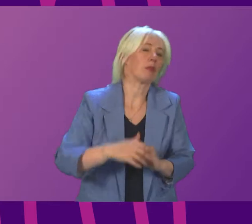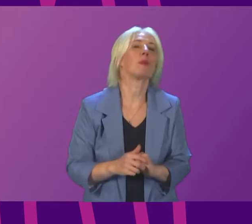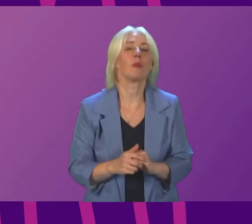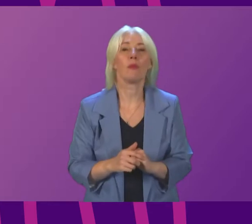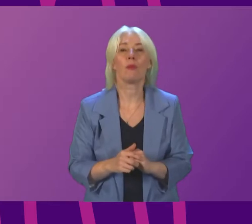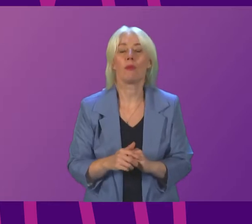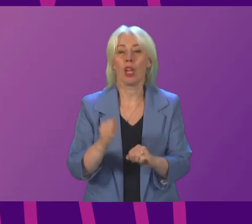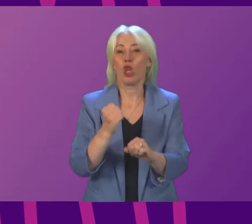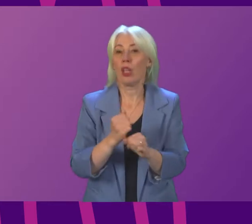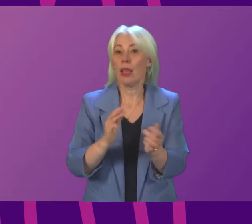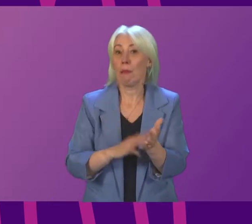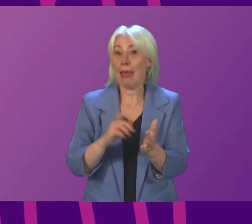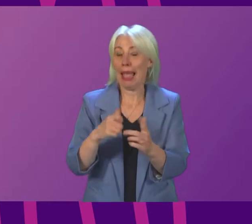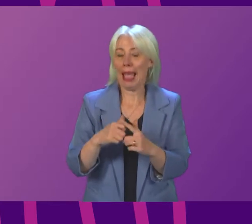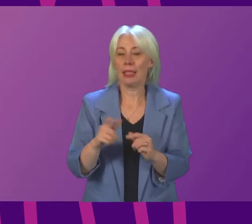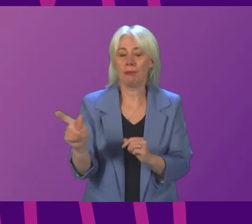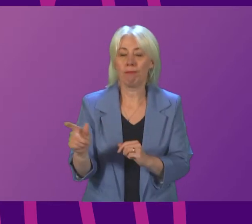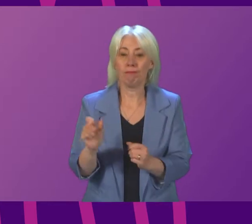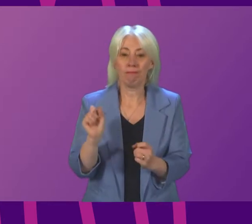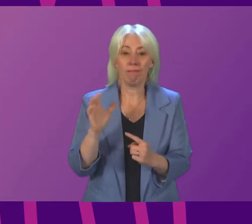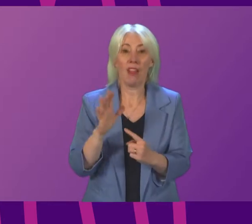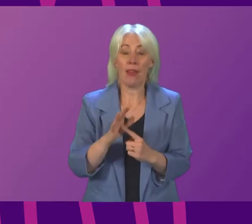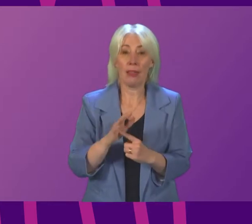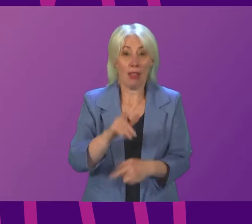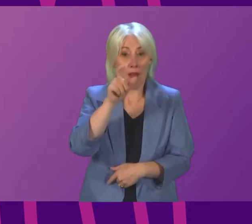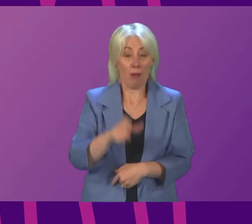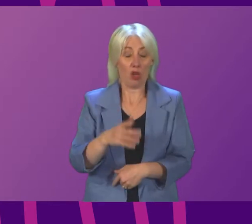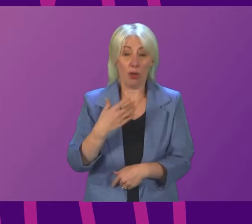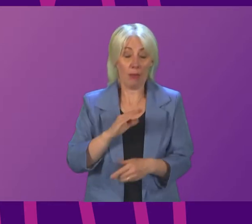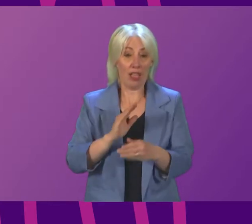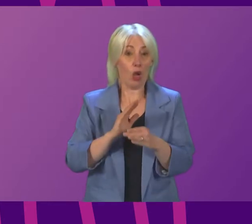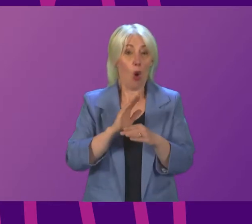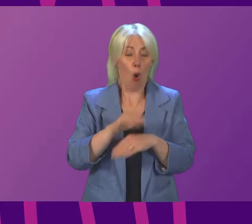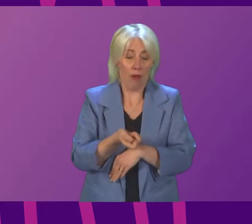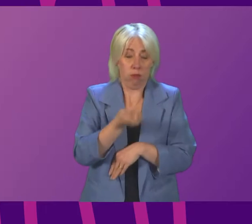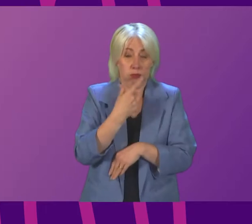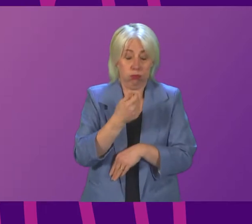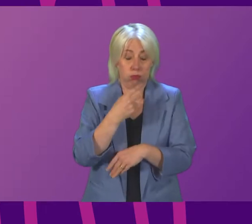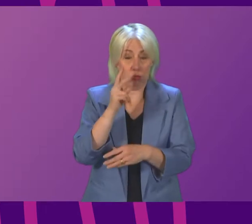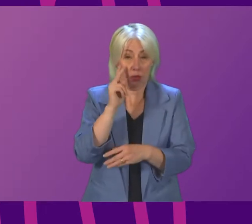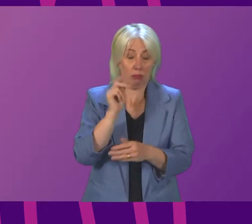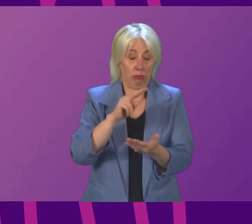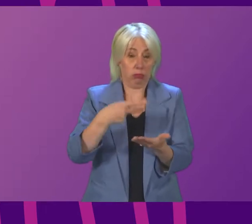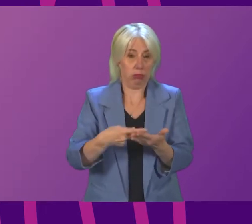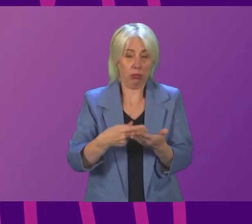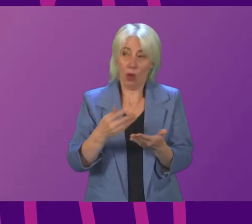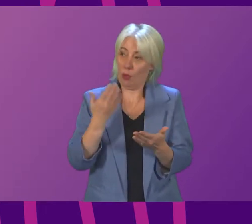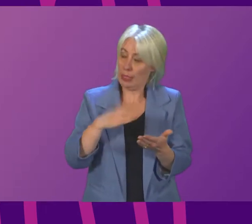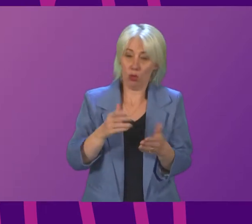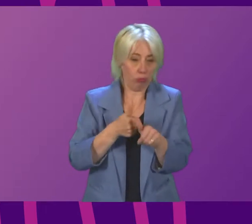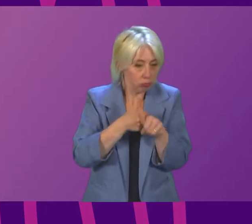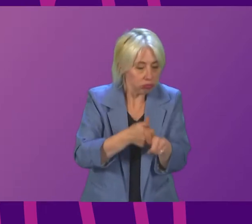Thank you, Presiding Officer. It's vital that when someone undergoes a drug overdose, every effort is made to engage them in treatment and support.